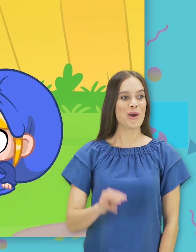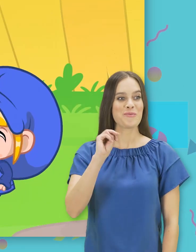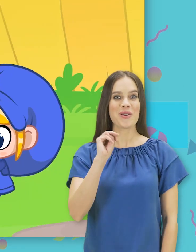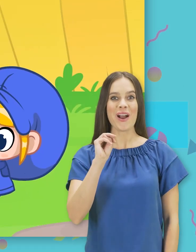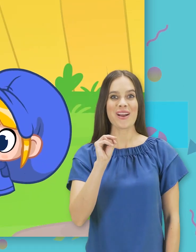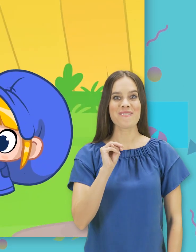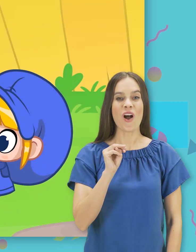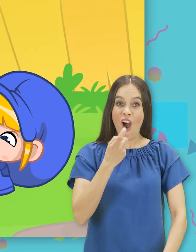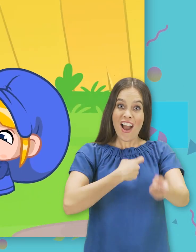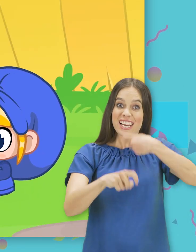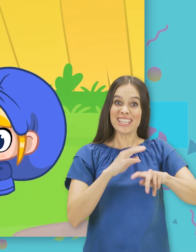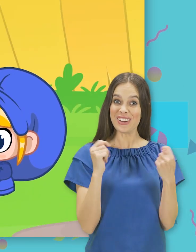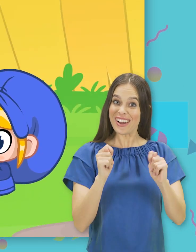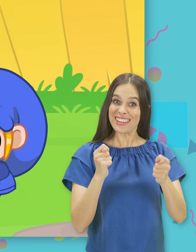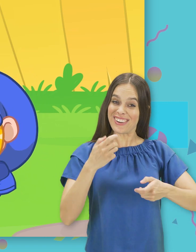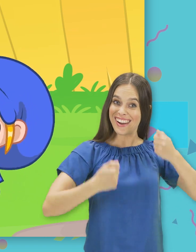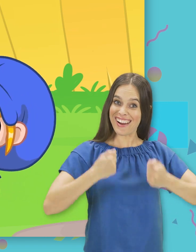Morple, morph into a toy car.